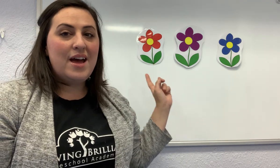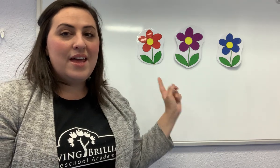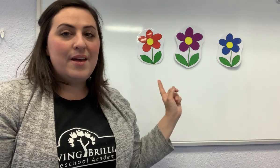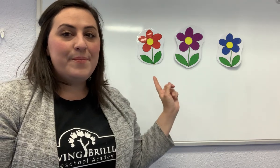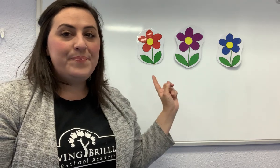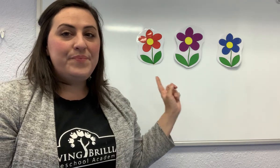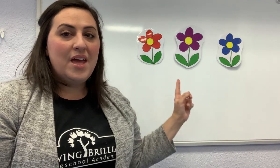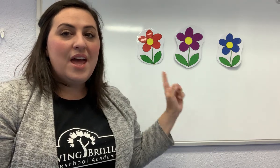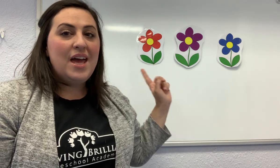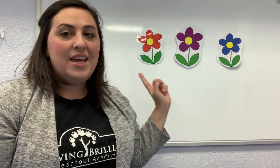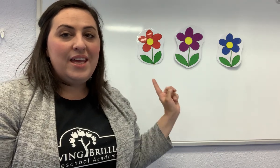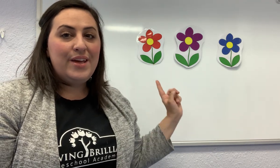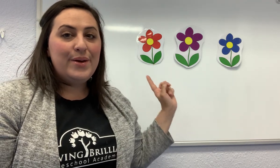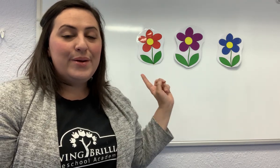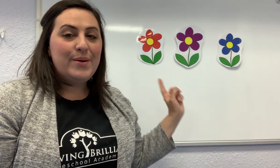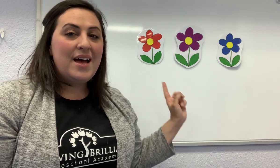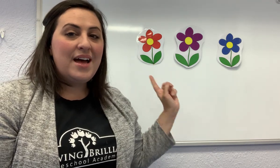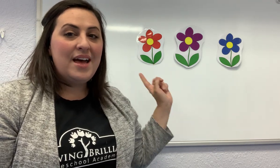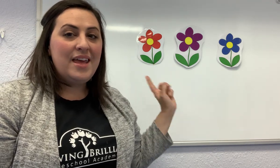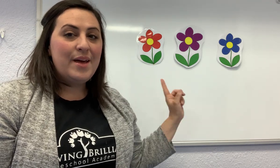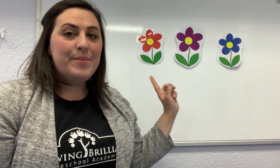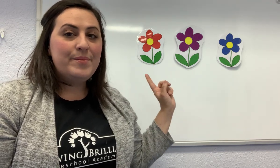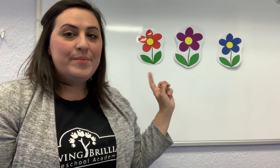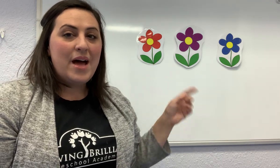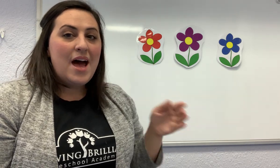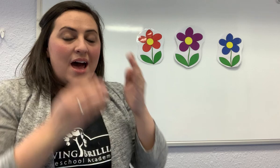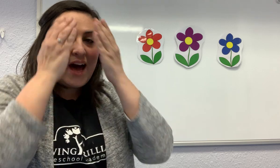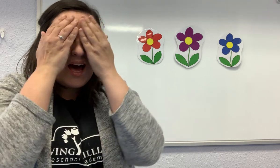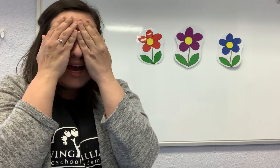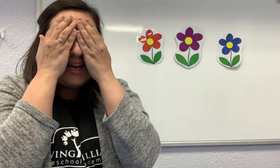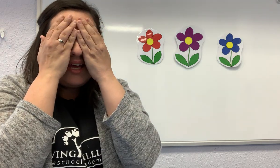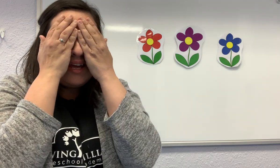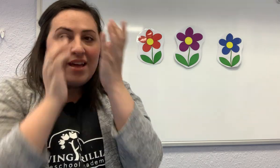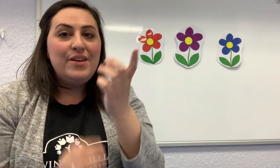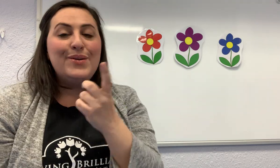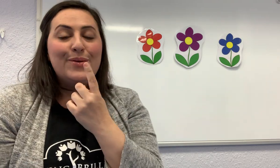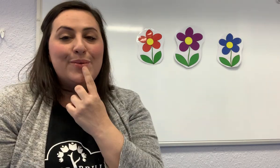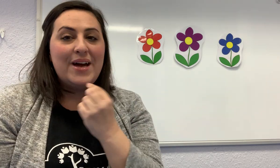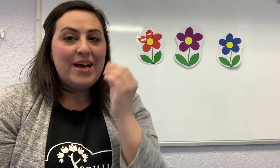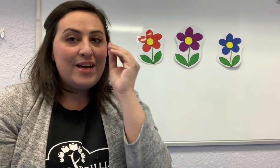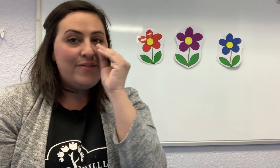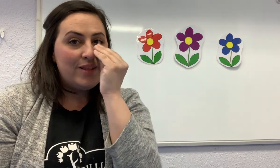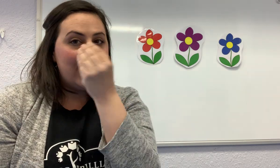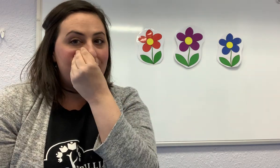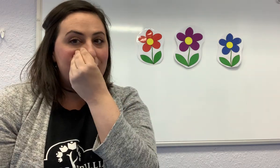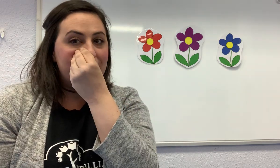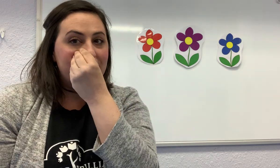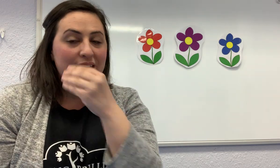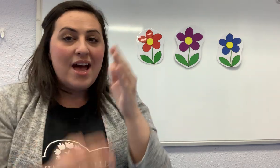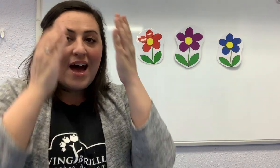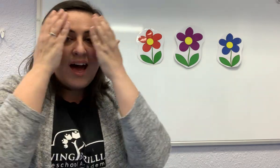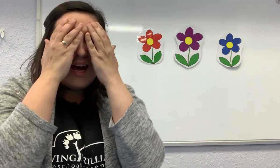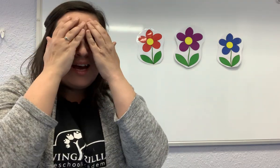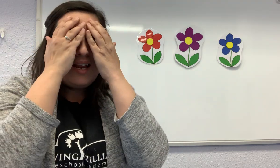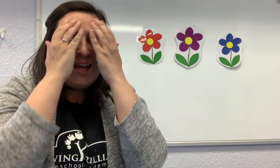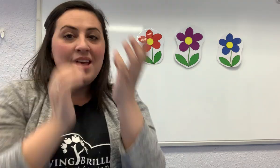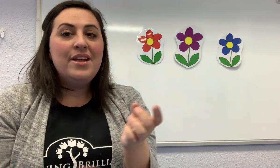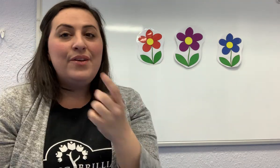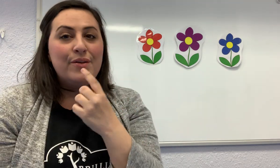am. Here I am. Hiding under a red flower. Hiding under